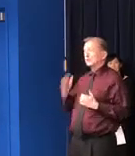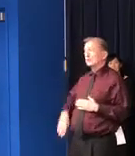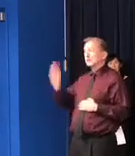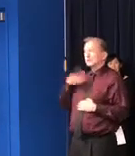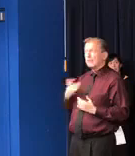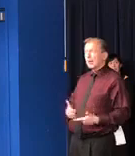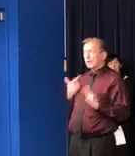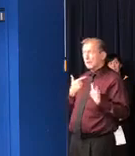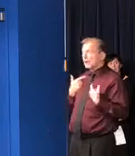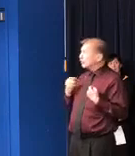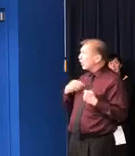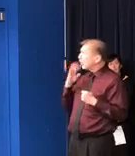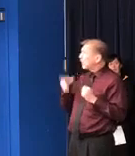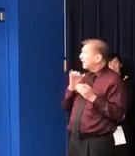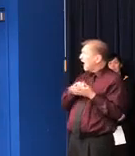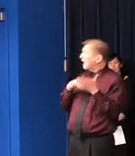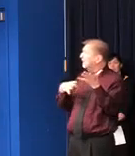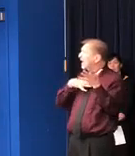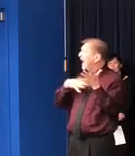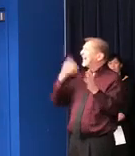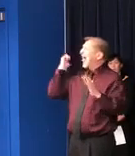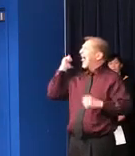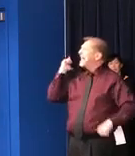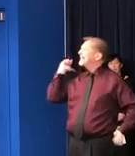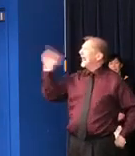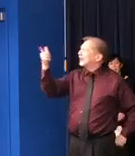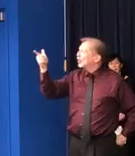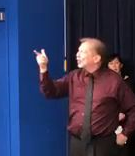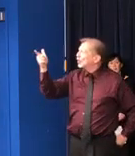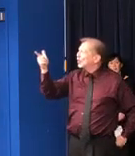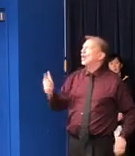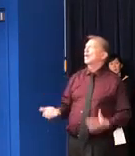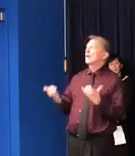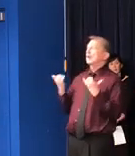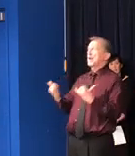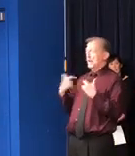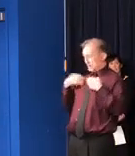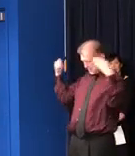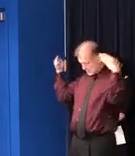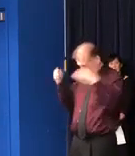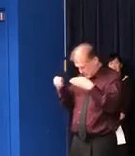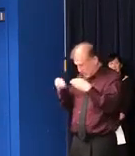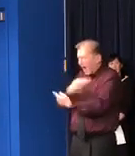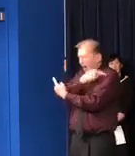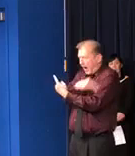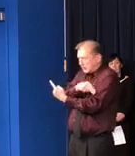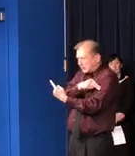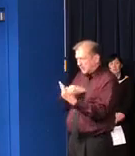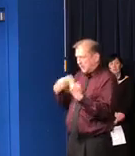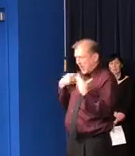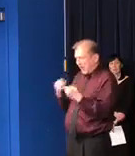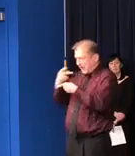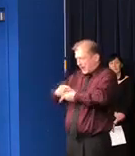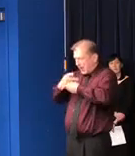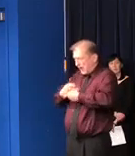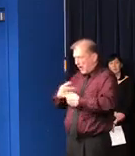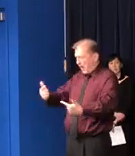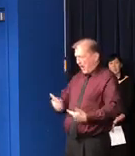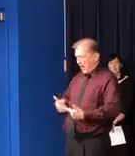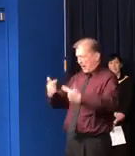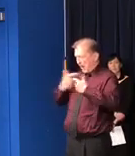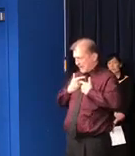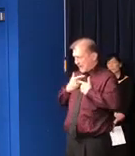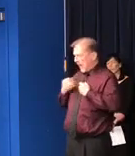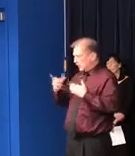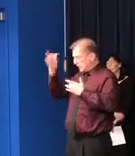talking about those things. But right now, we're focused on hospitals, healthcare workers, and those who are sick